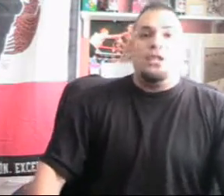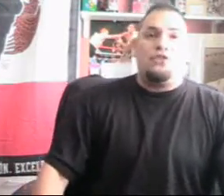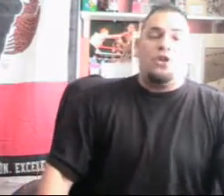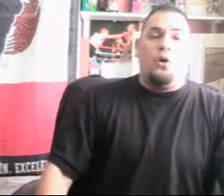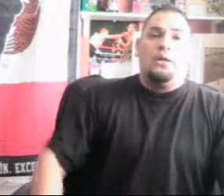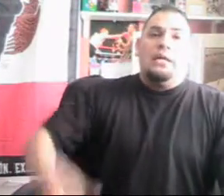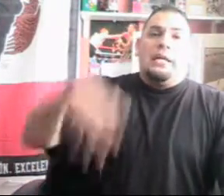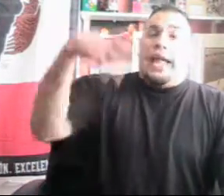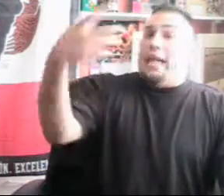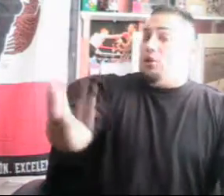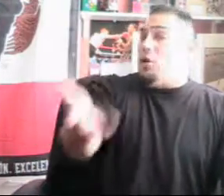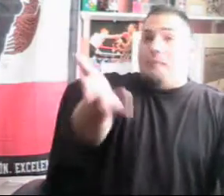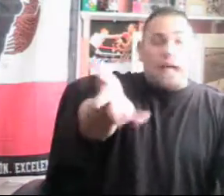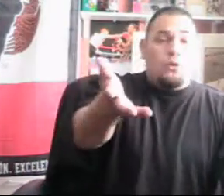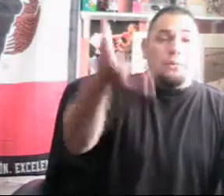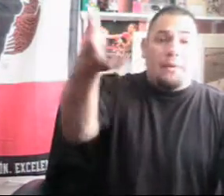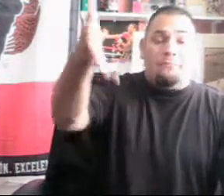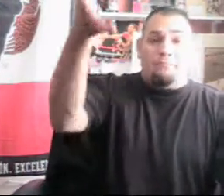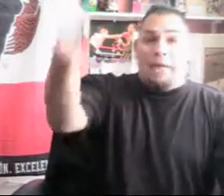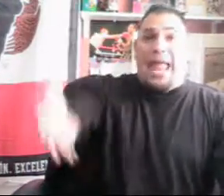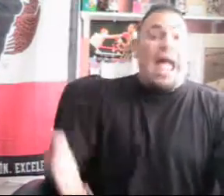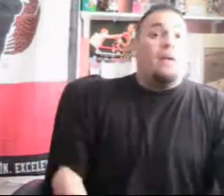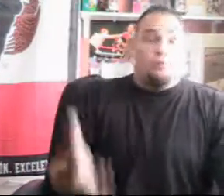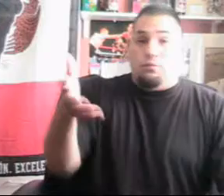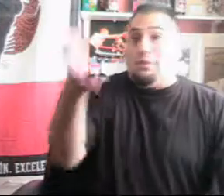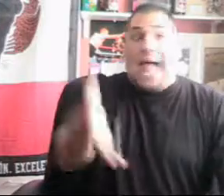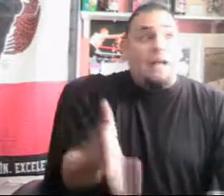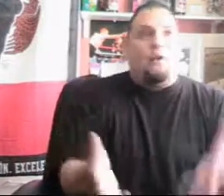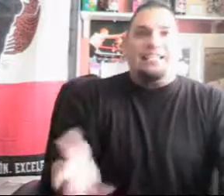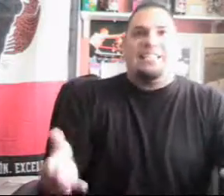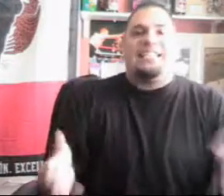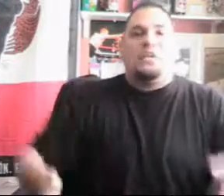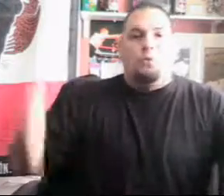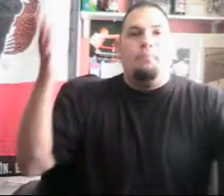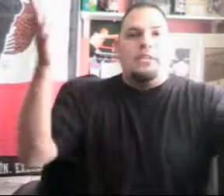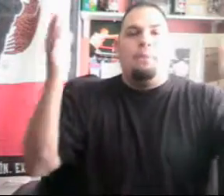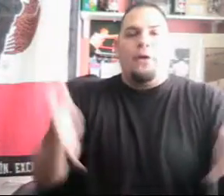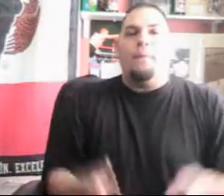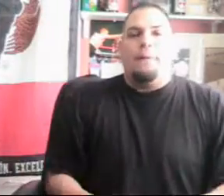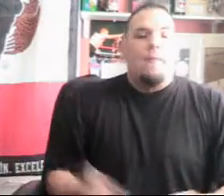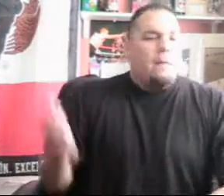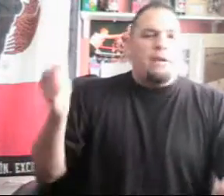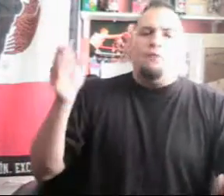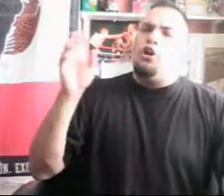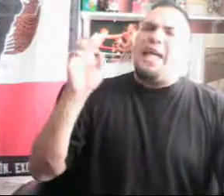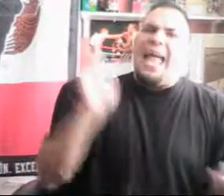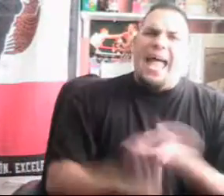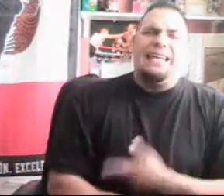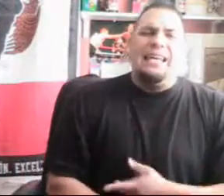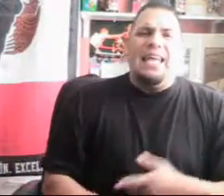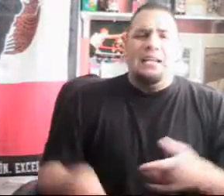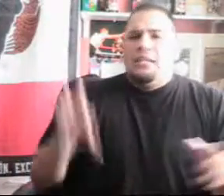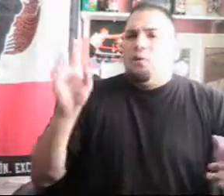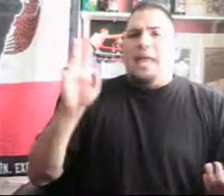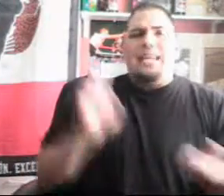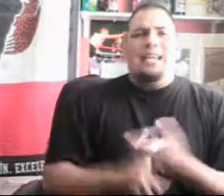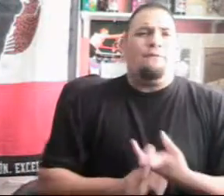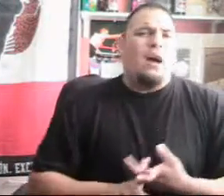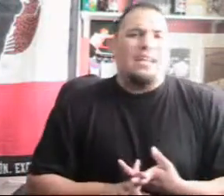stuff. So, and, you know, Manny has been, had great success with much bigger men. But if you look at Andy Lee, when Andy Lee fought a